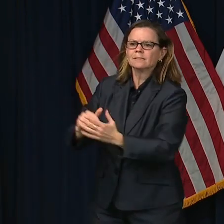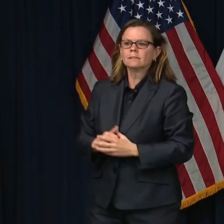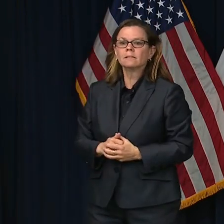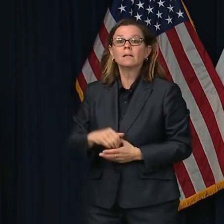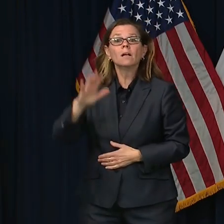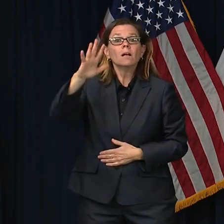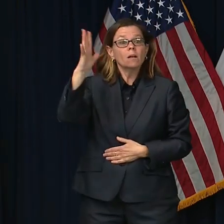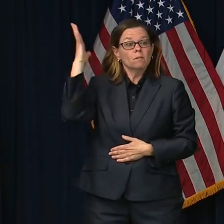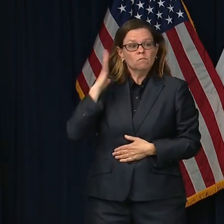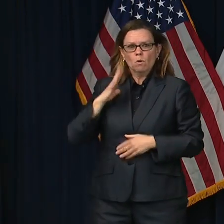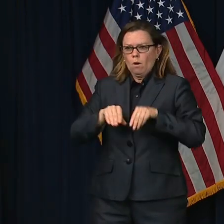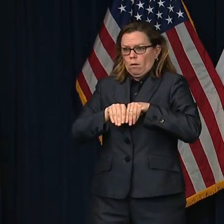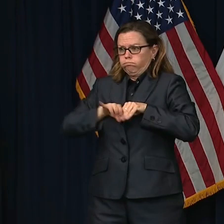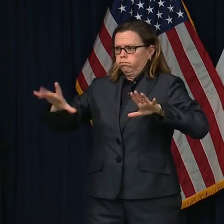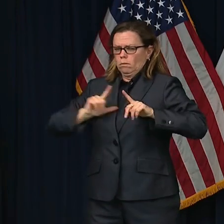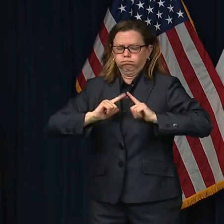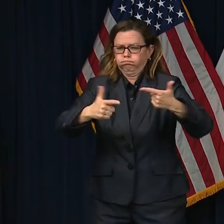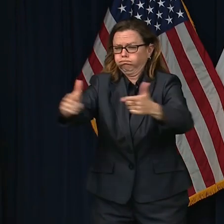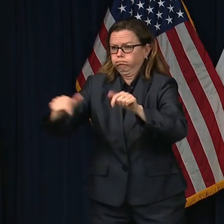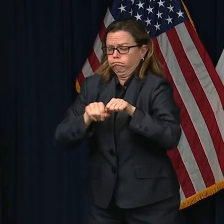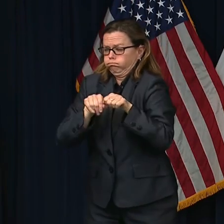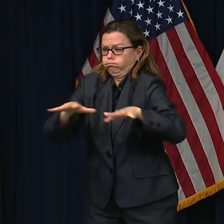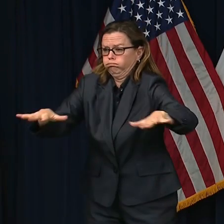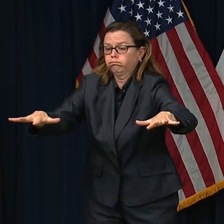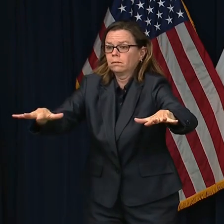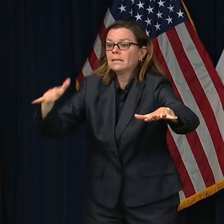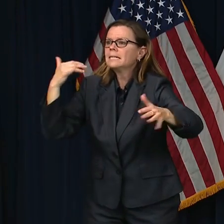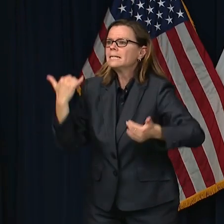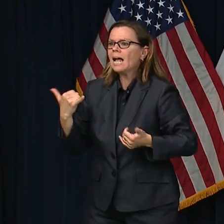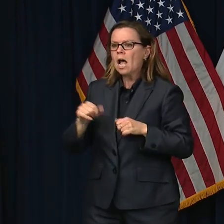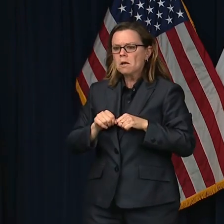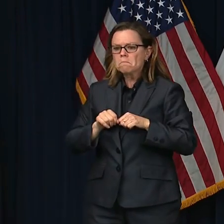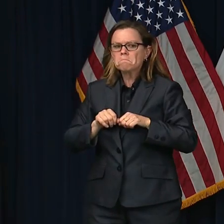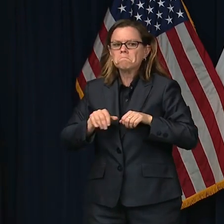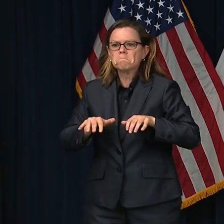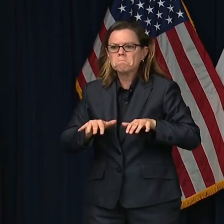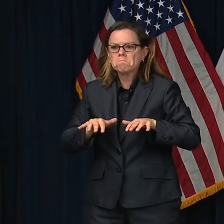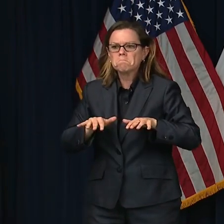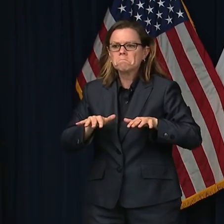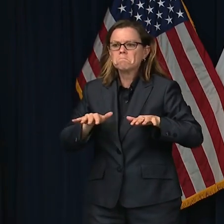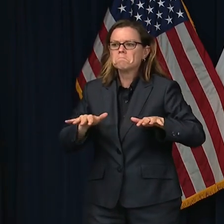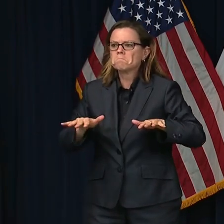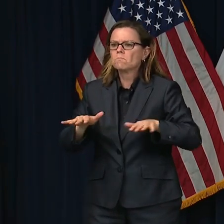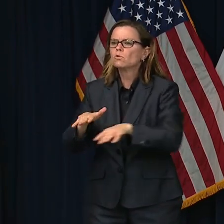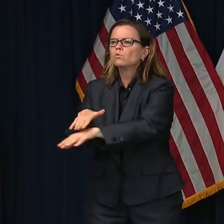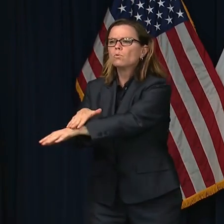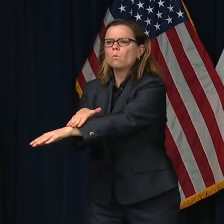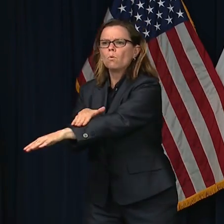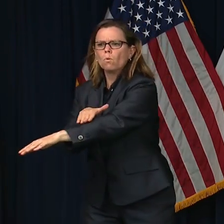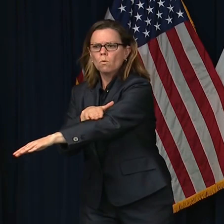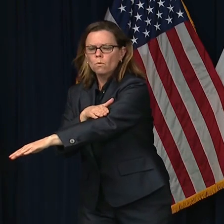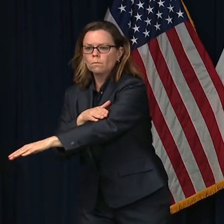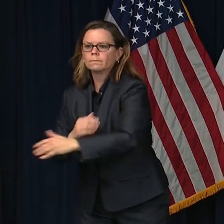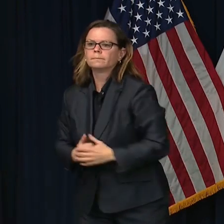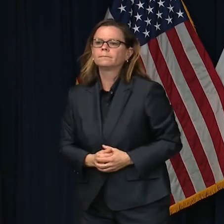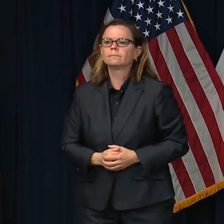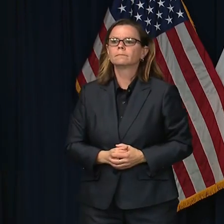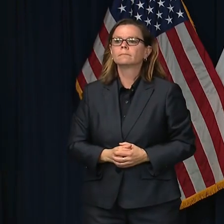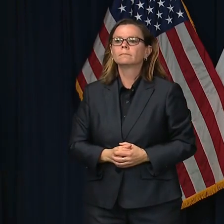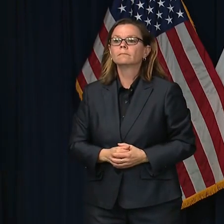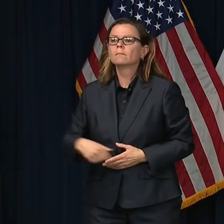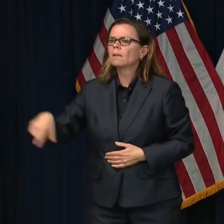It's all of you, the families and individual residents of Illinois, who are making the biggest difference in our fight